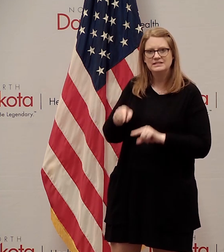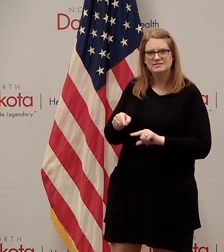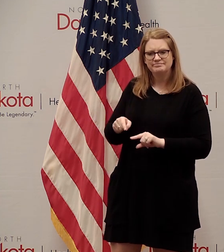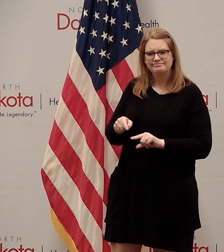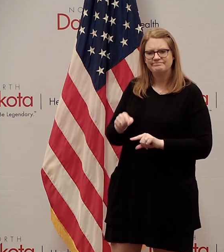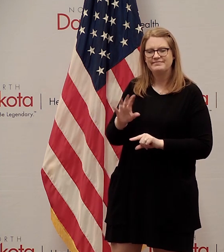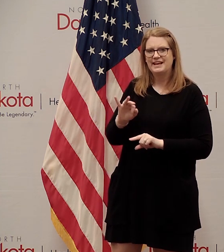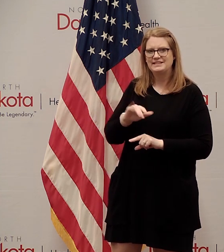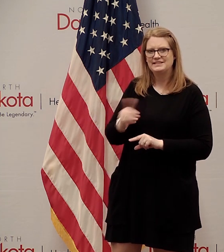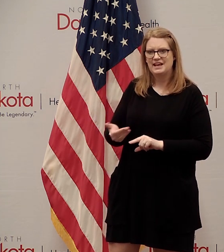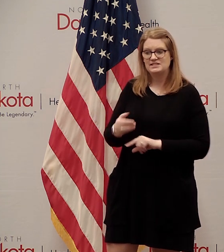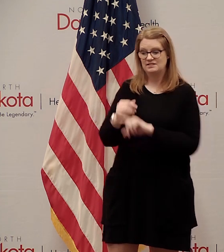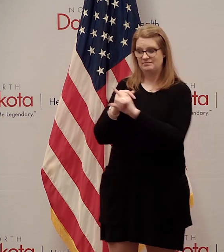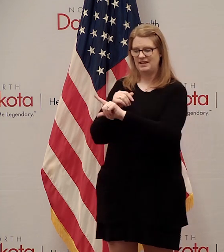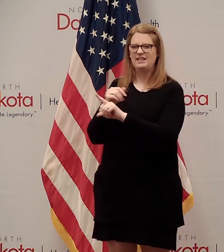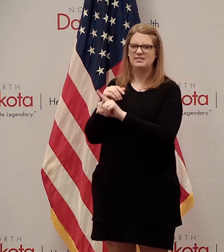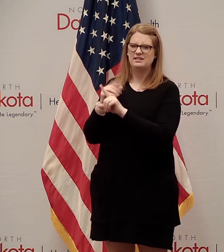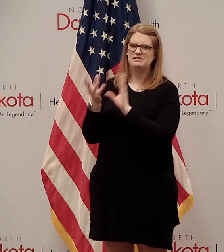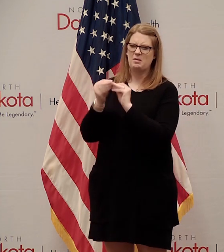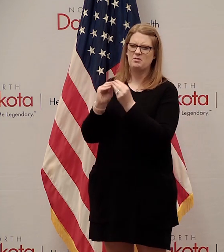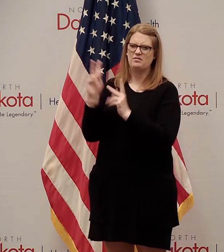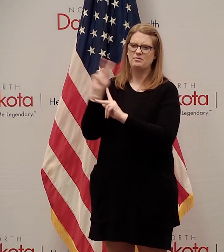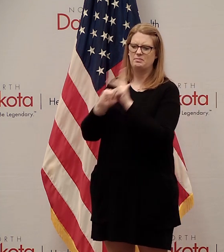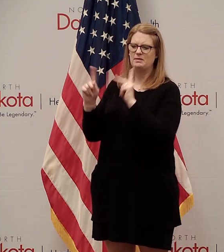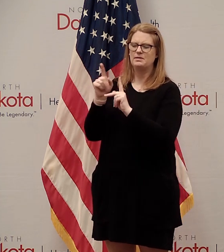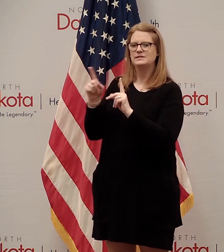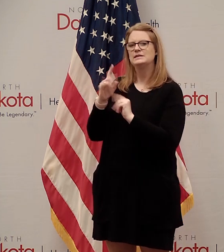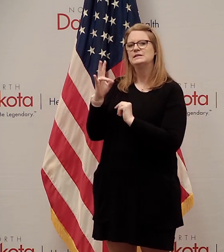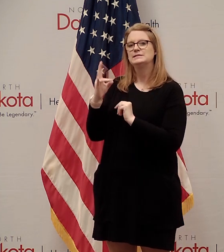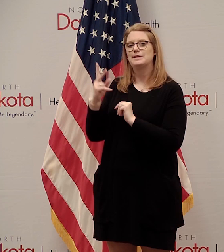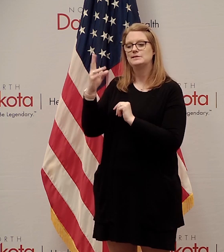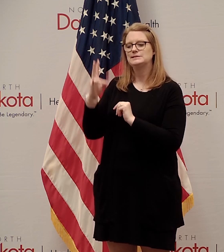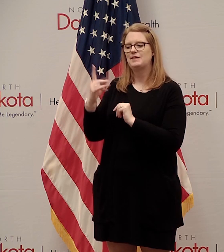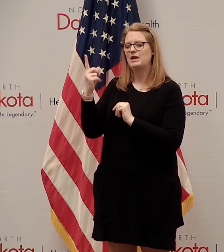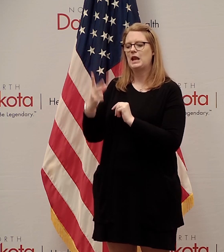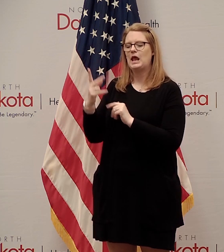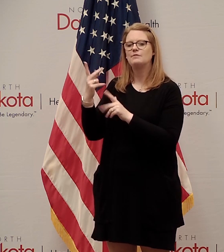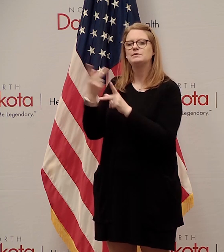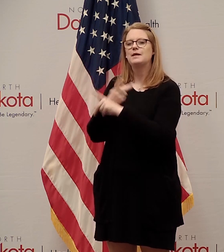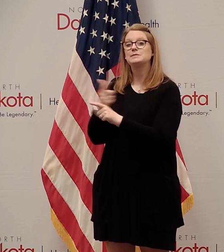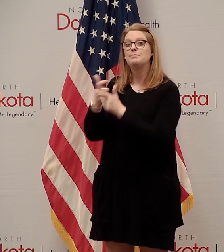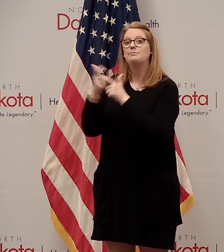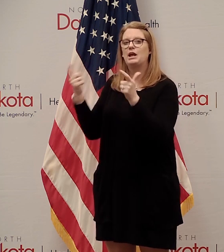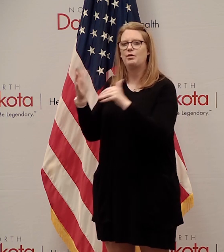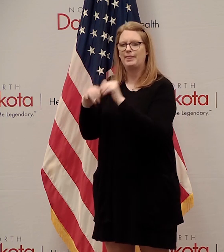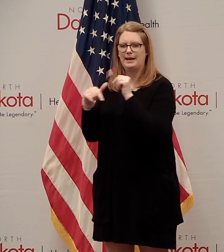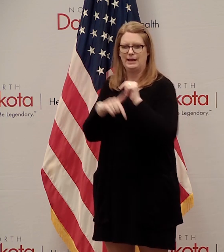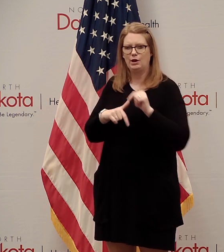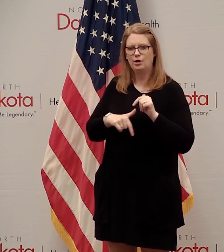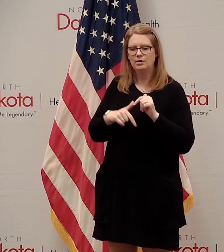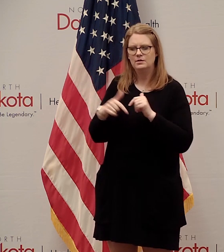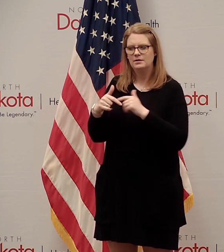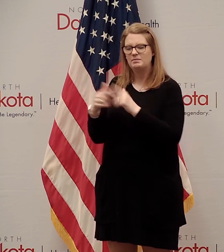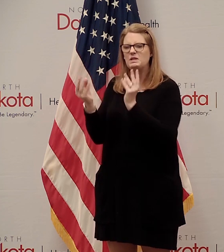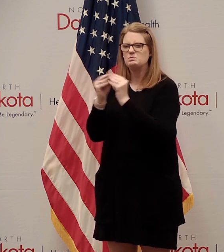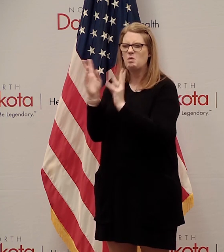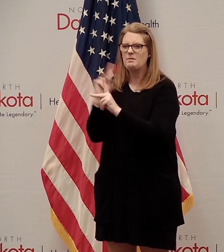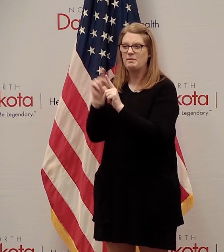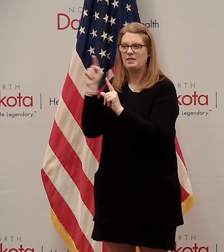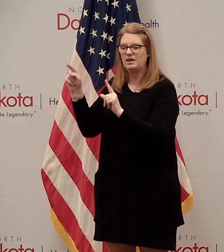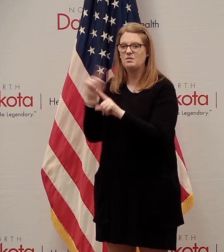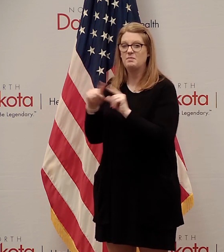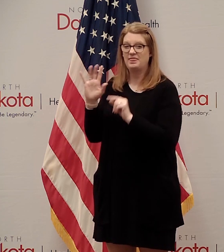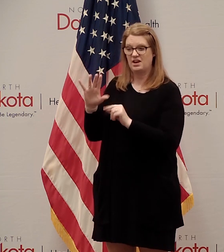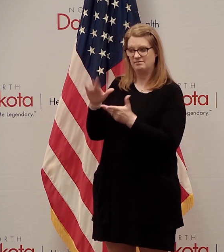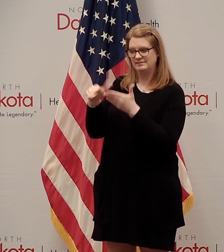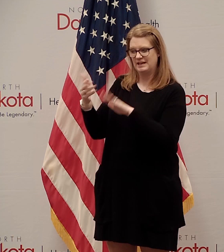about seven and a half times larger than North Dakota but they're at a much higher death rate